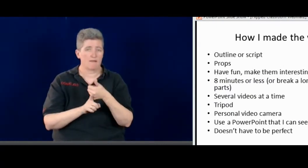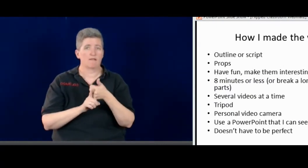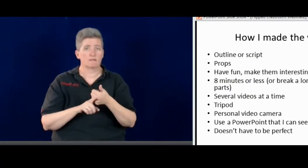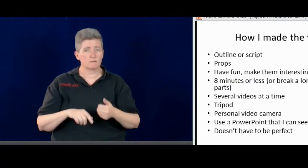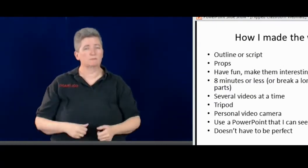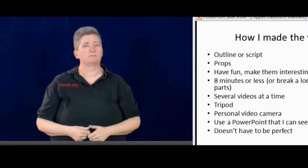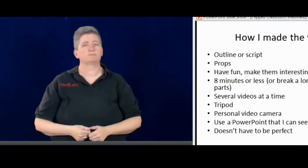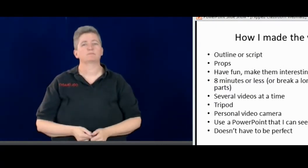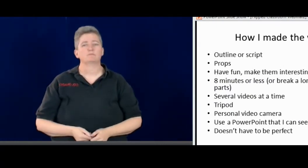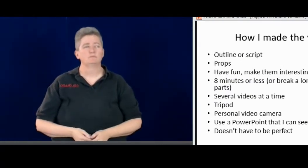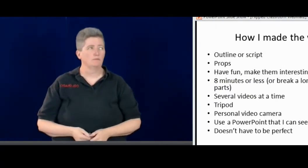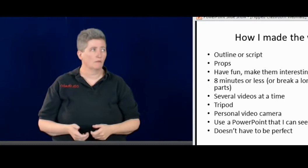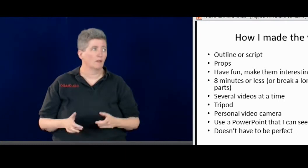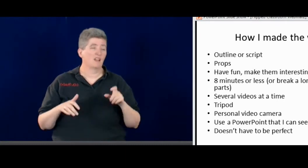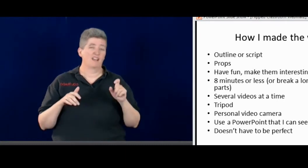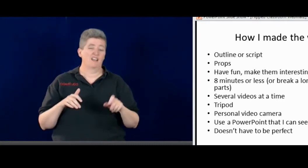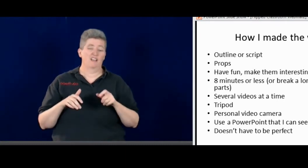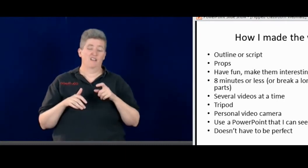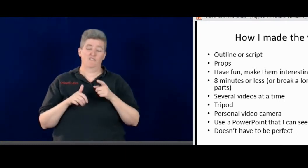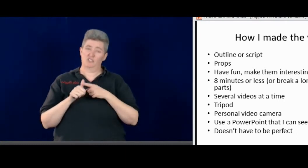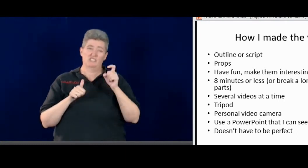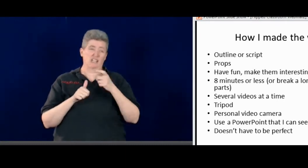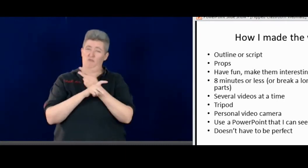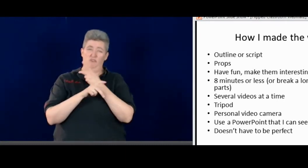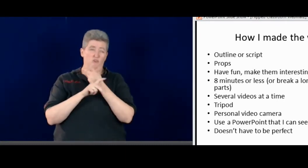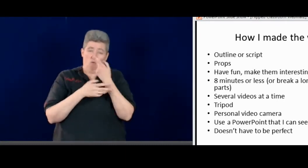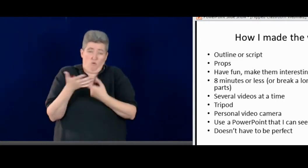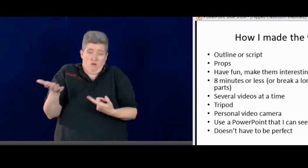I'm going talk about how I make the videos themselves.